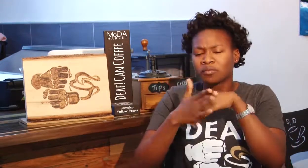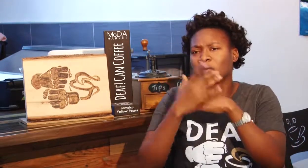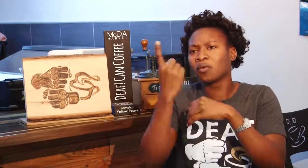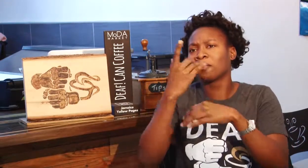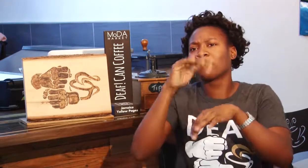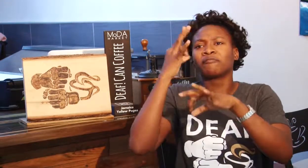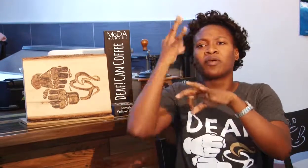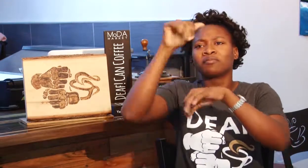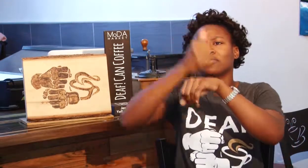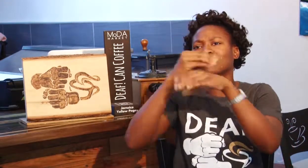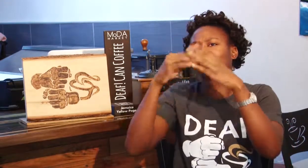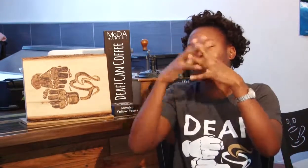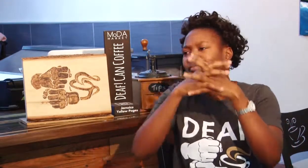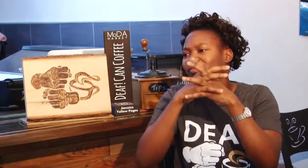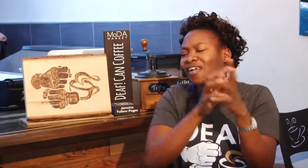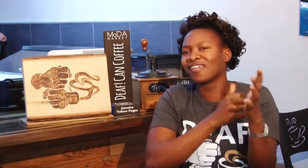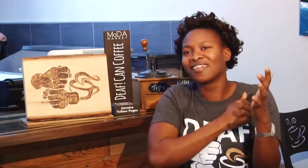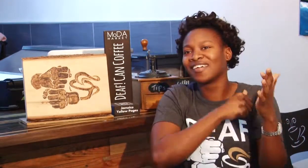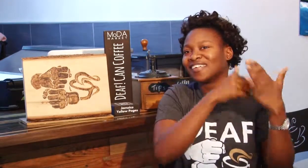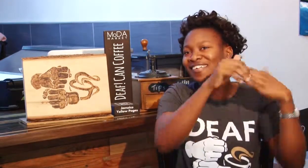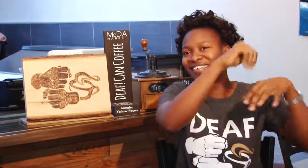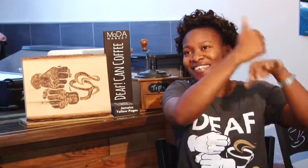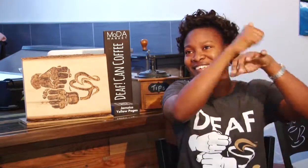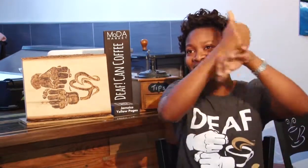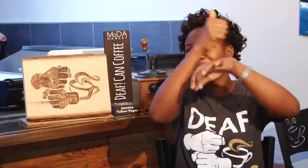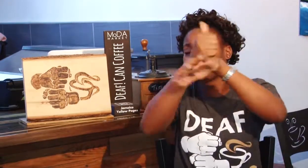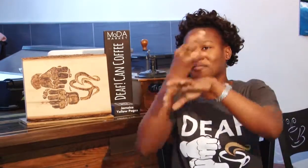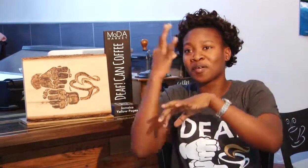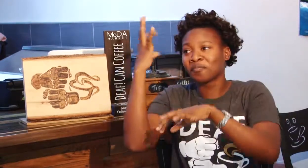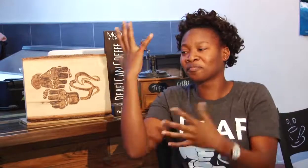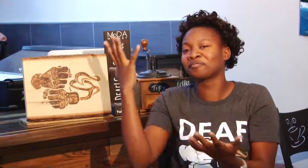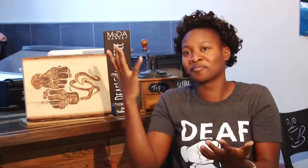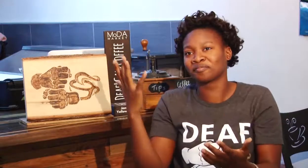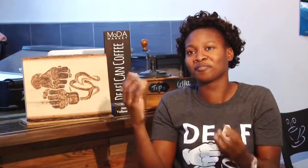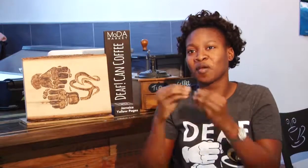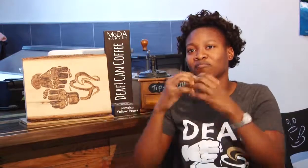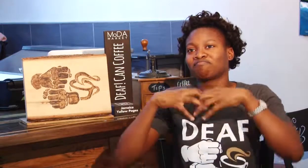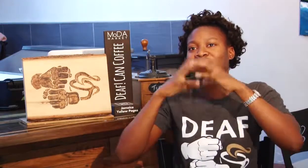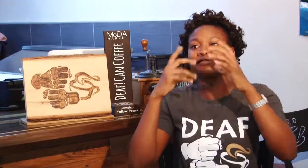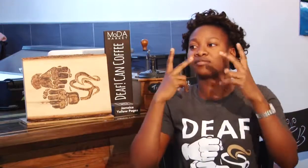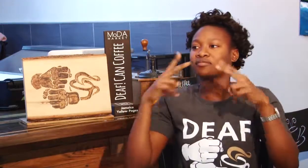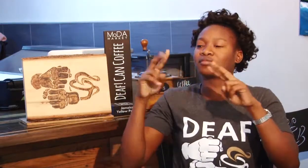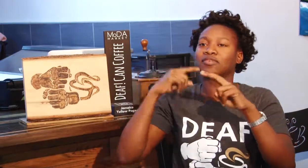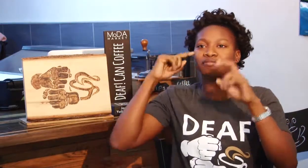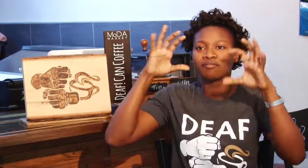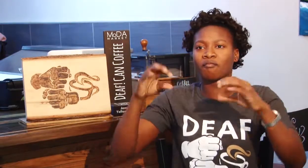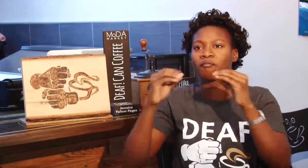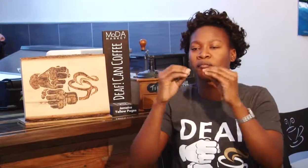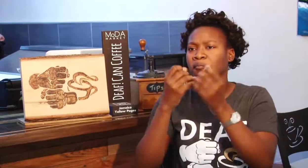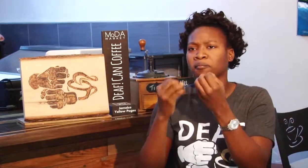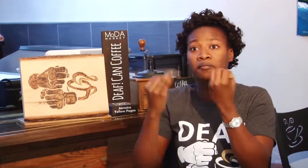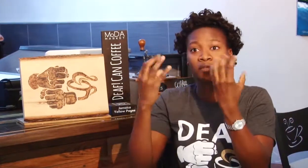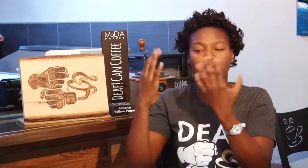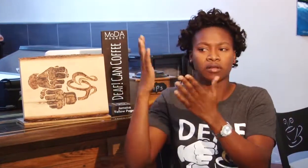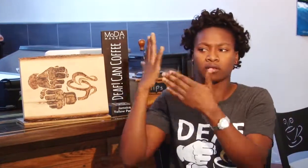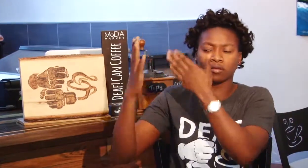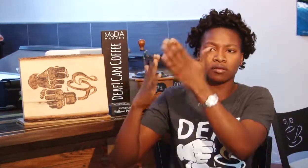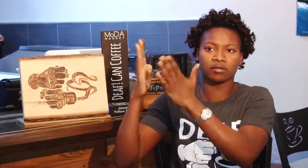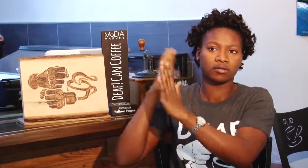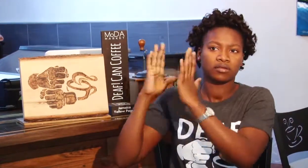the different parishes. But maybe not even in Jamaica. Maybe we'll go to America. Maybe we'll go to Canada. Maybe we'll go all over the world and set up more Def Can Coffee businesses and show more proof to